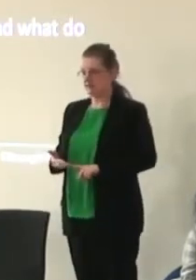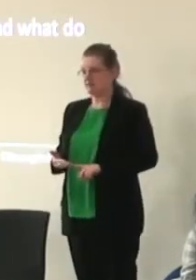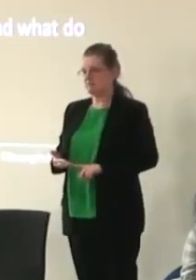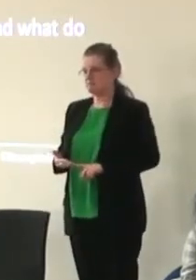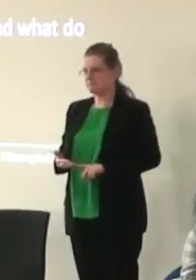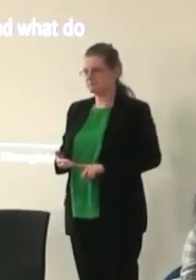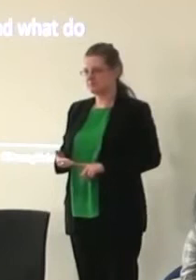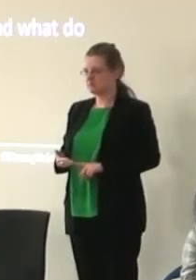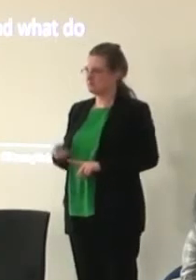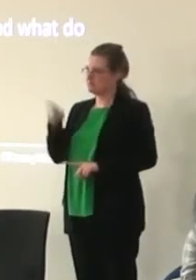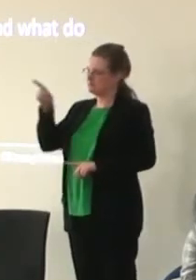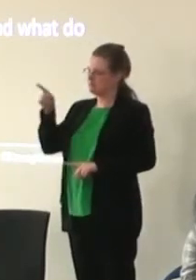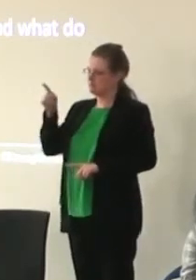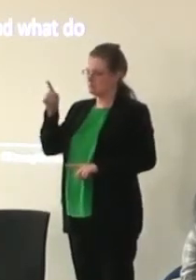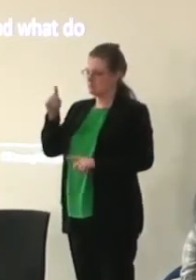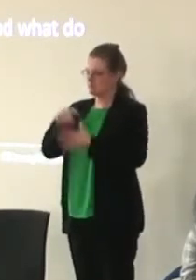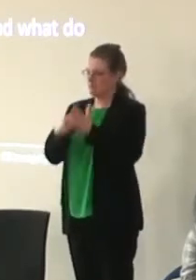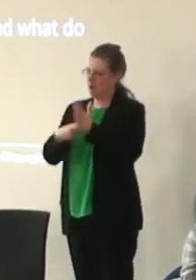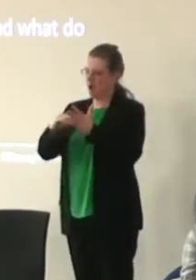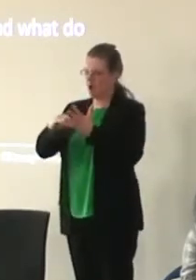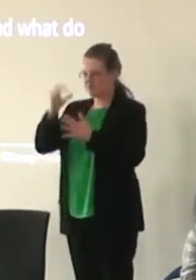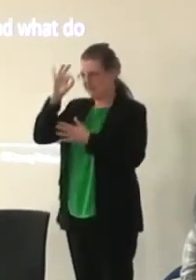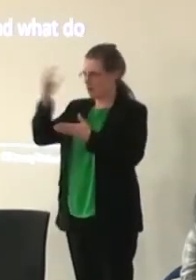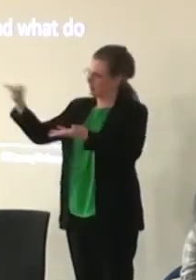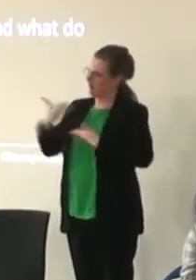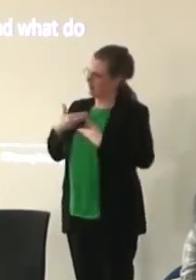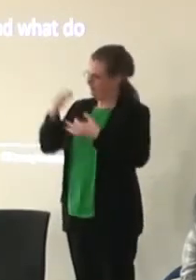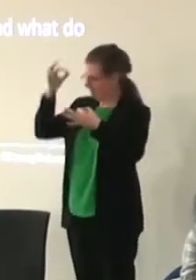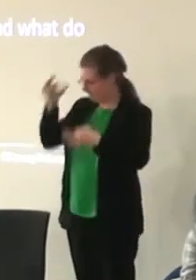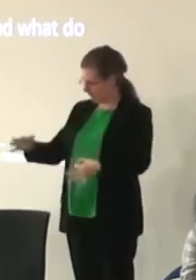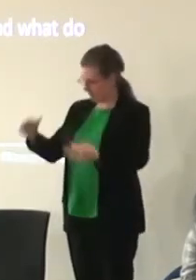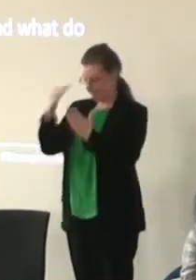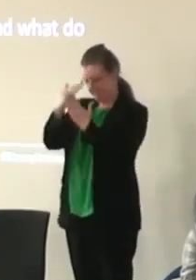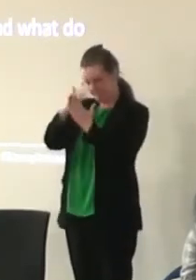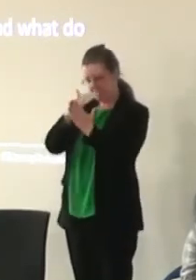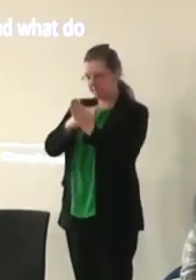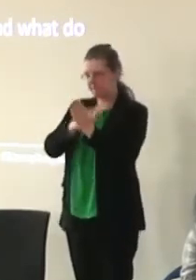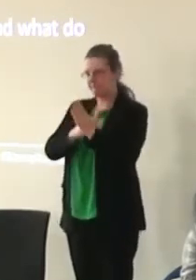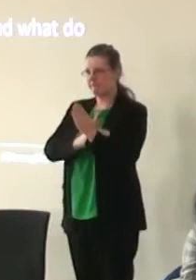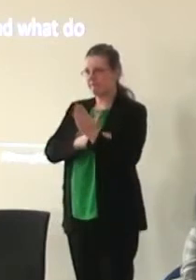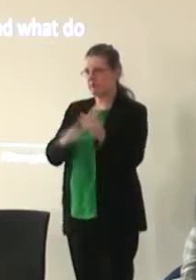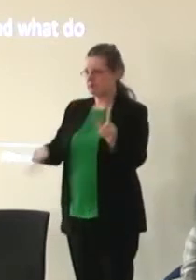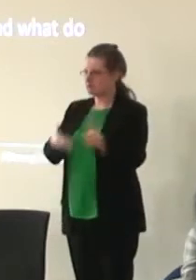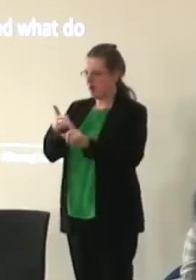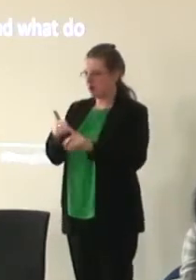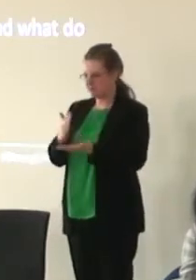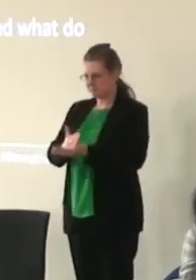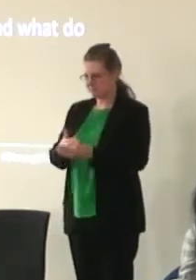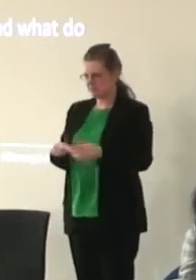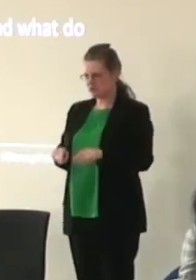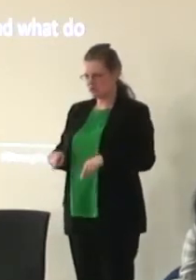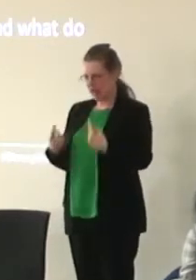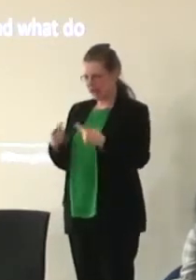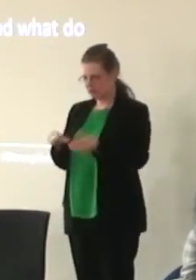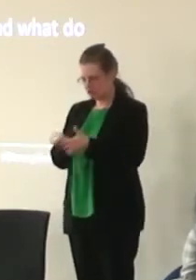that are given to us by arts council where things are very very clearly boxed into particular art forms it's a real challenge for working with young people at the